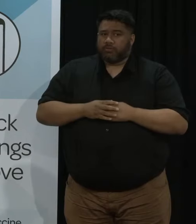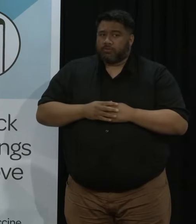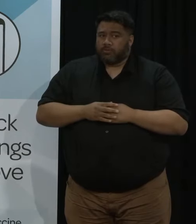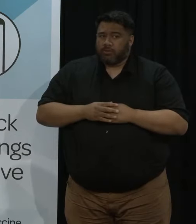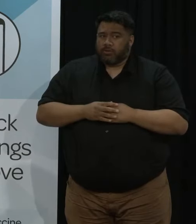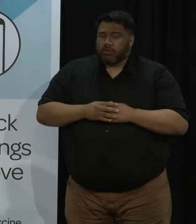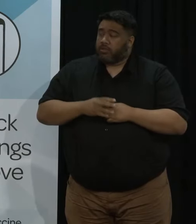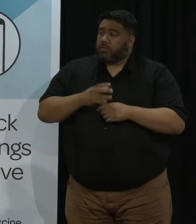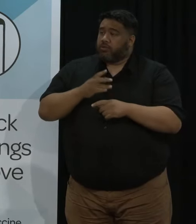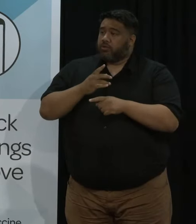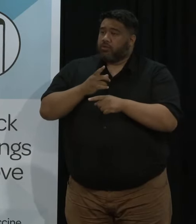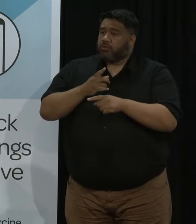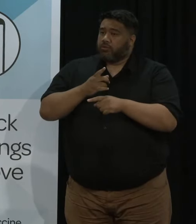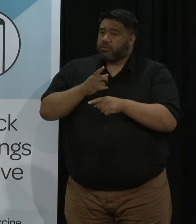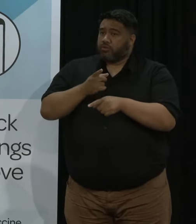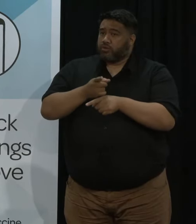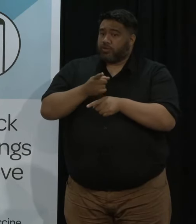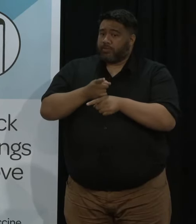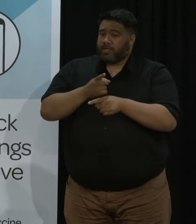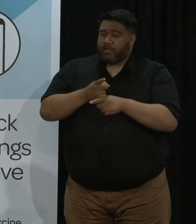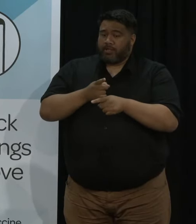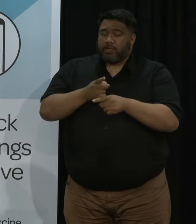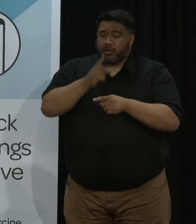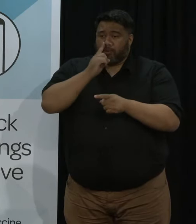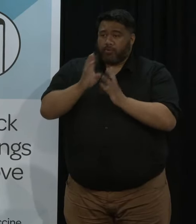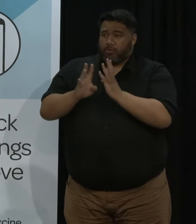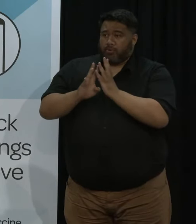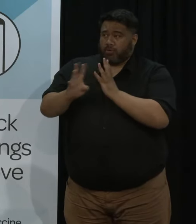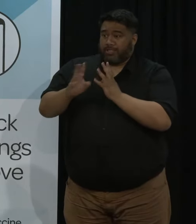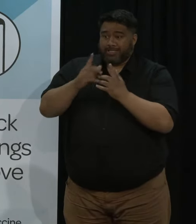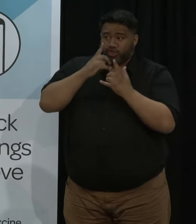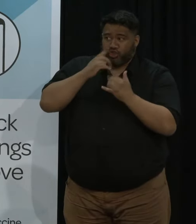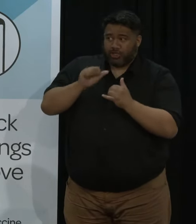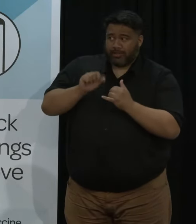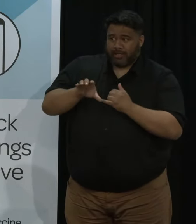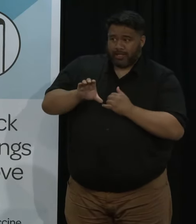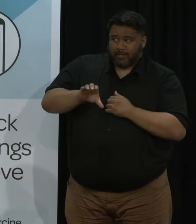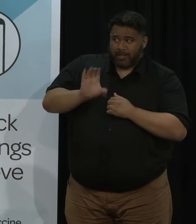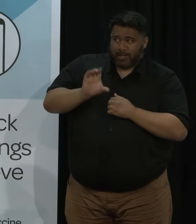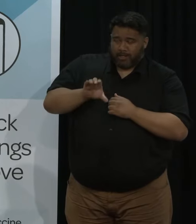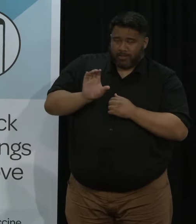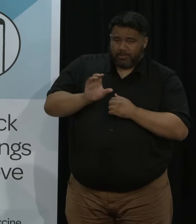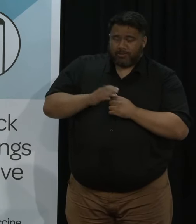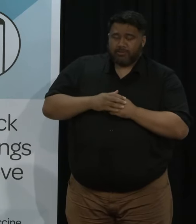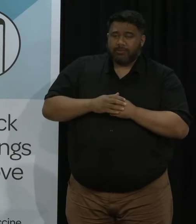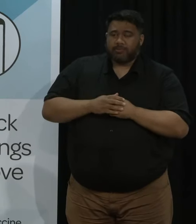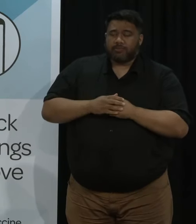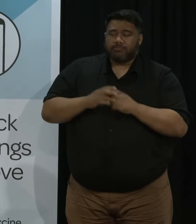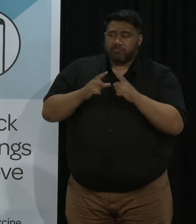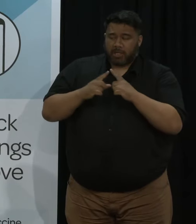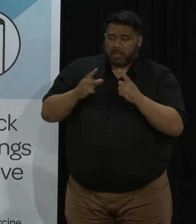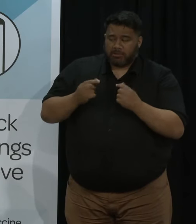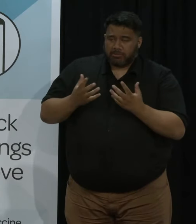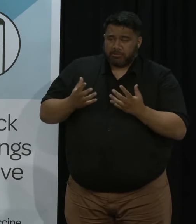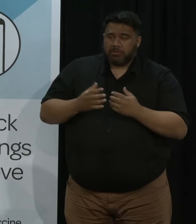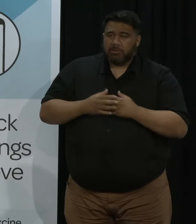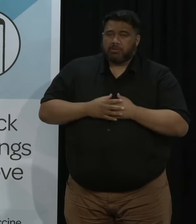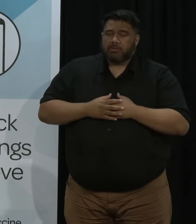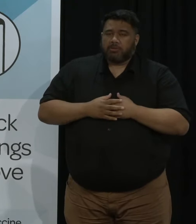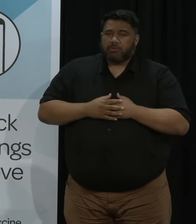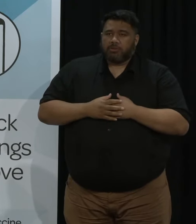days on compliance for checking vaccine passes there seems to be mixed reports over the weekend so how is the government